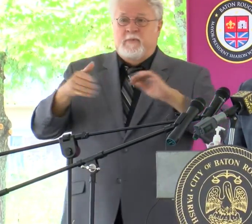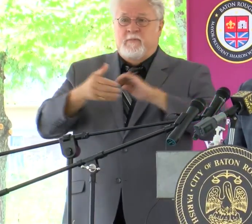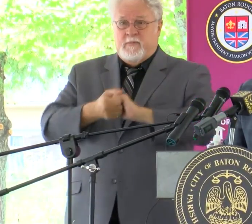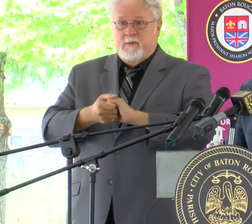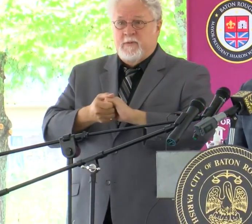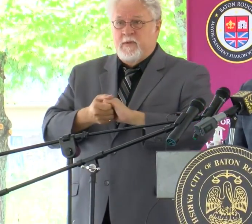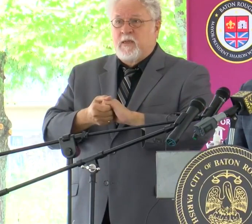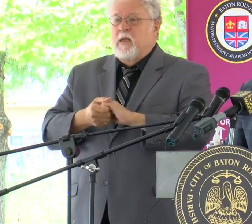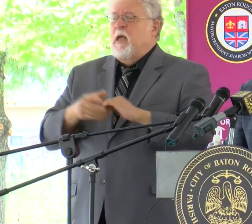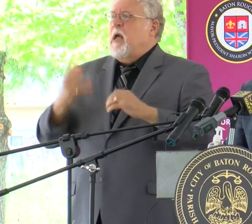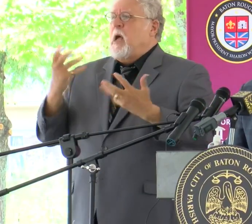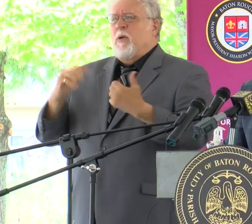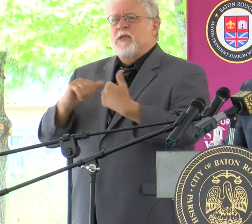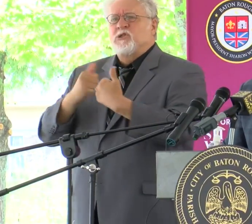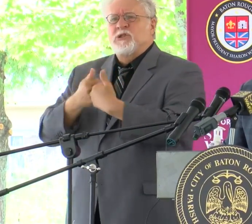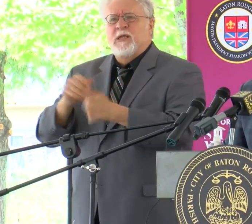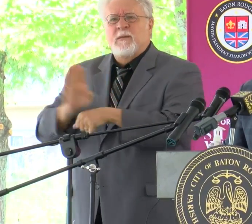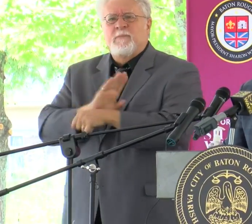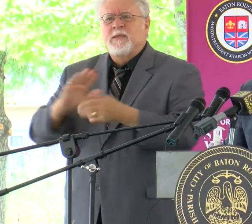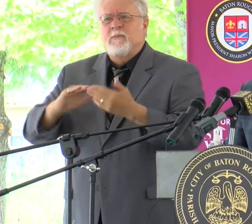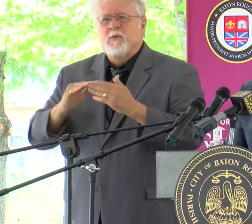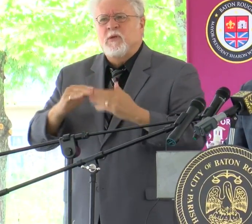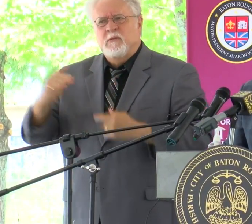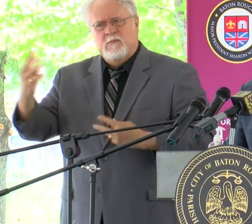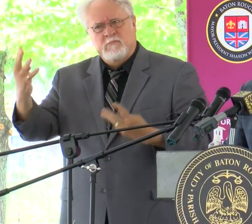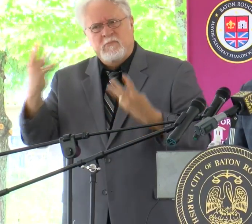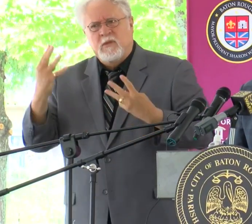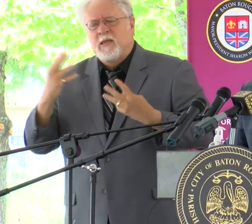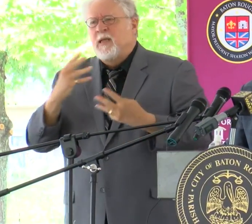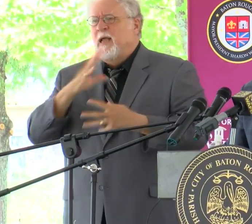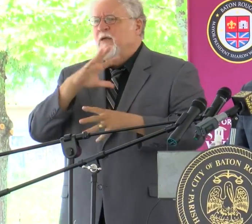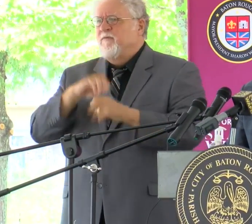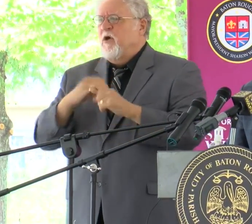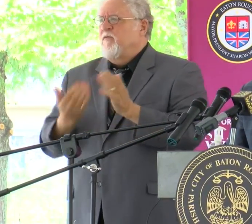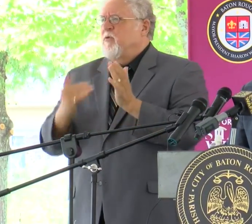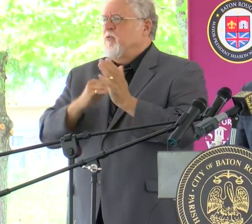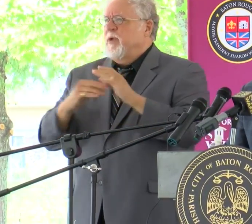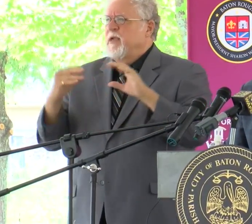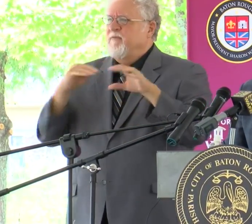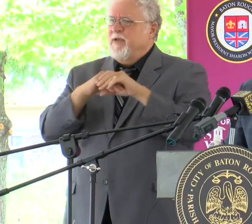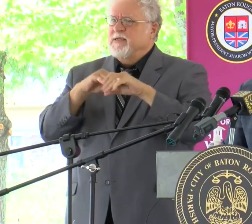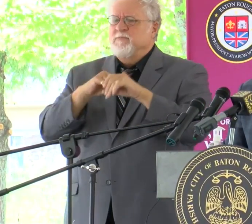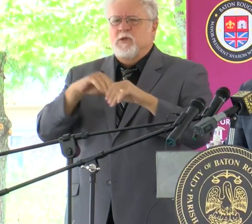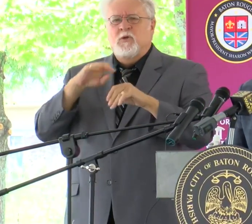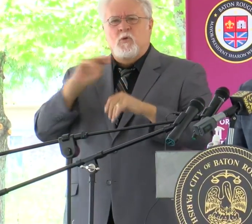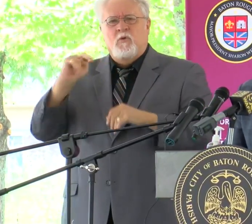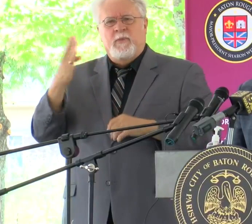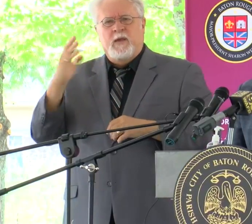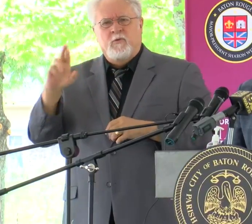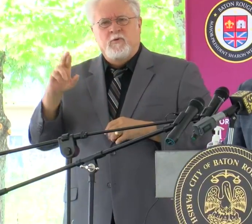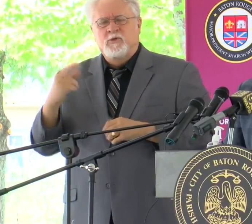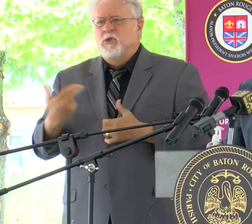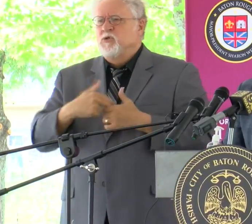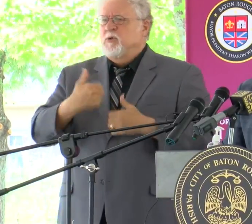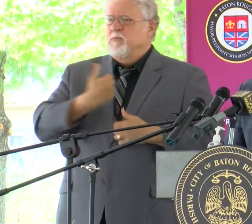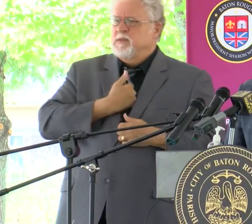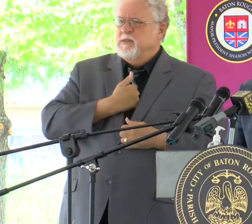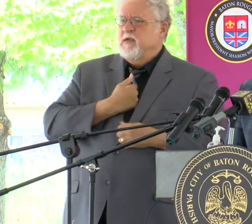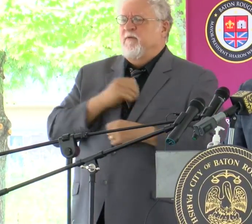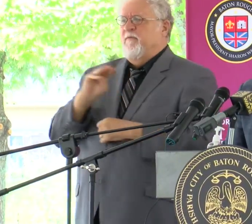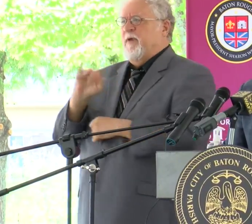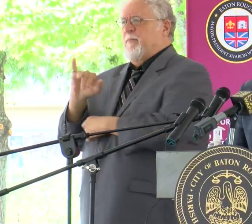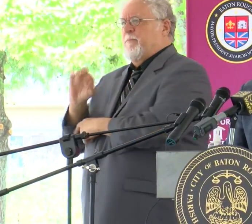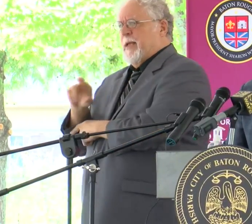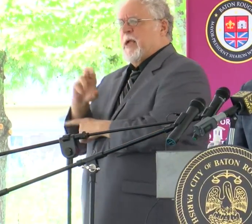continue to challenge our business community to step up, to get involved with reinvestment in North Baton Rouge. Join myself, join Mayor Broome,